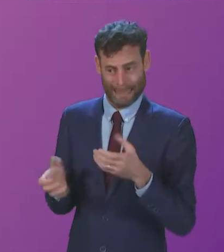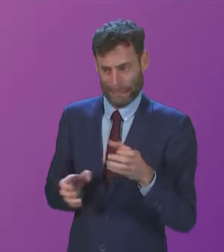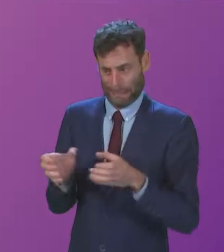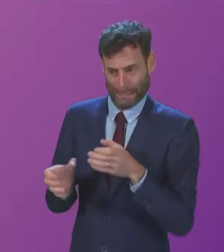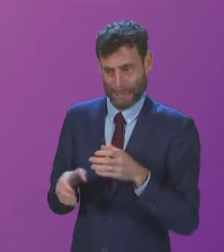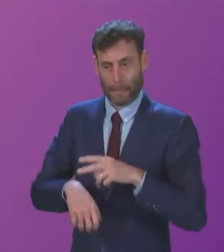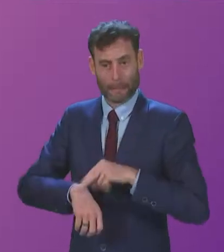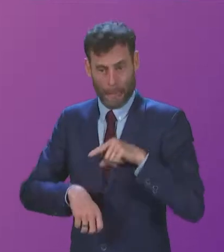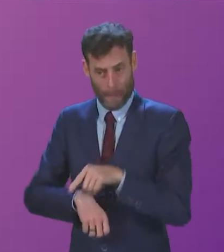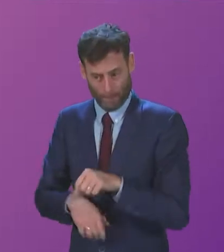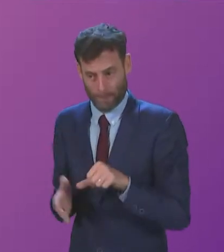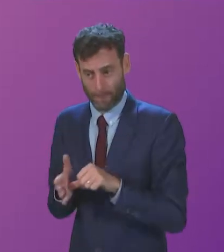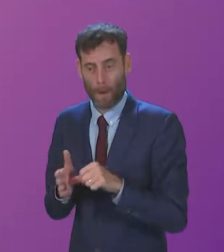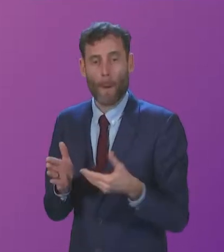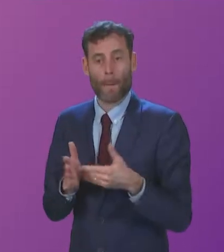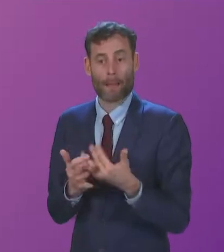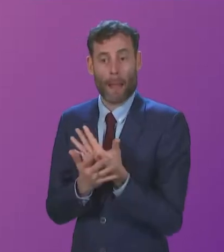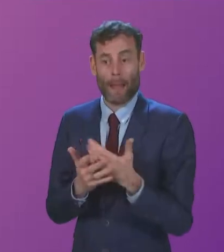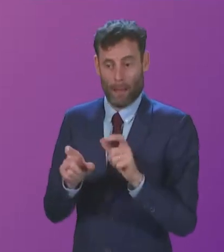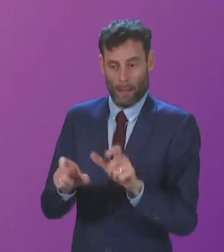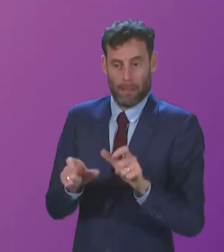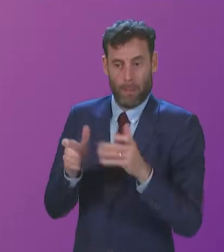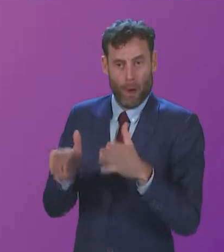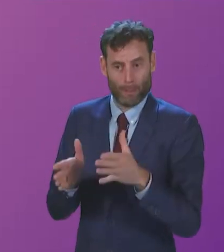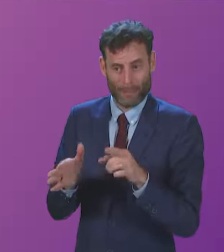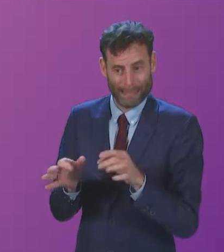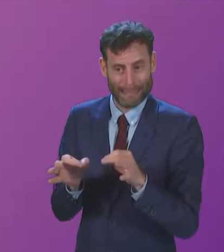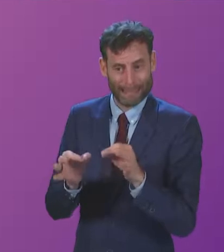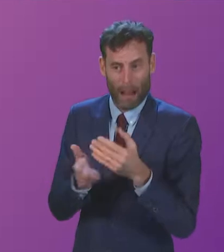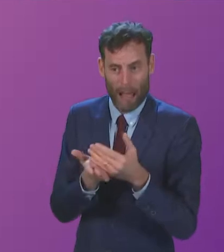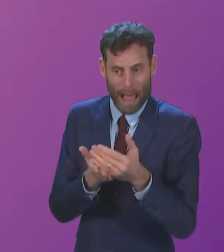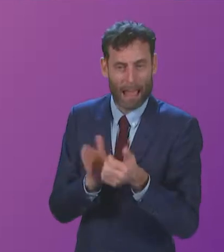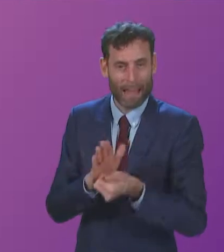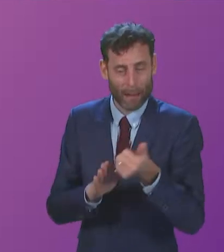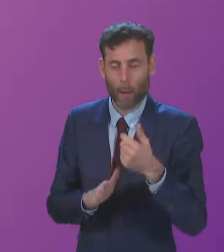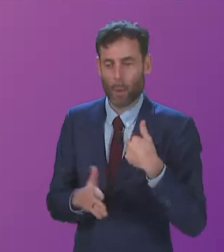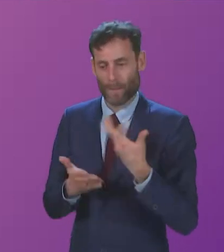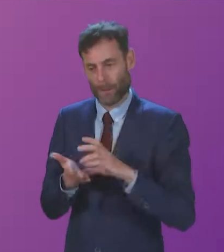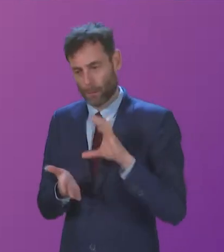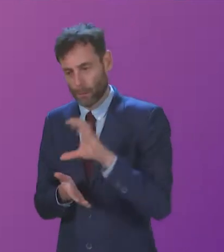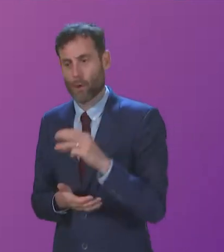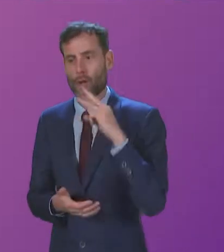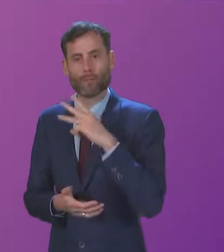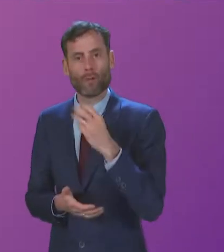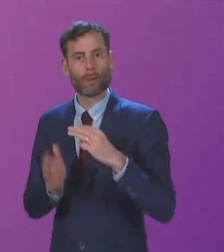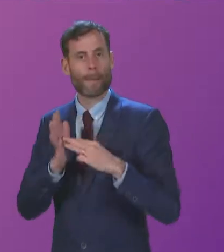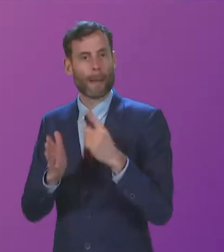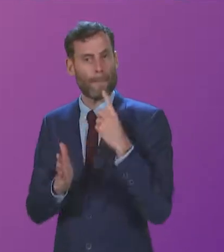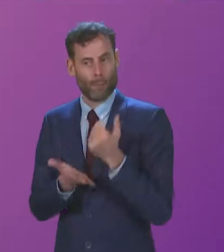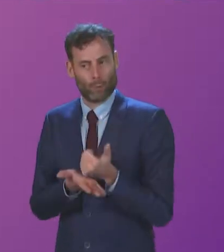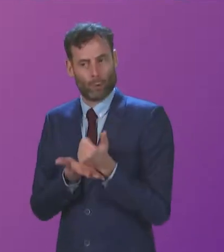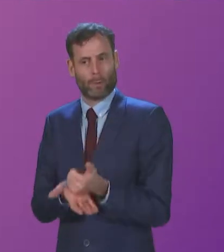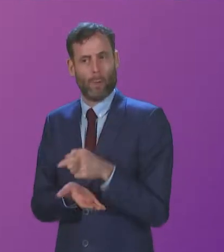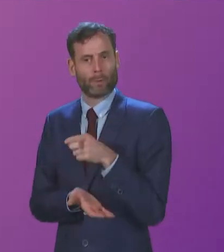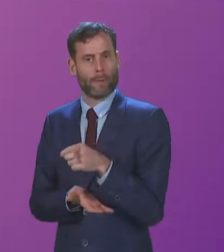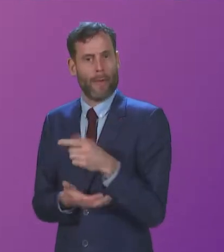high levels of delayed discharge. As members will know, we've invested an additional £300 million, a package of measures to support health and social care